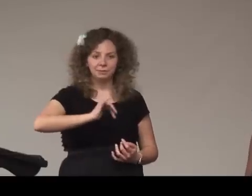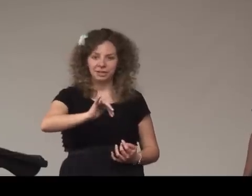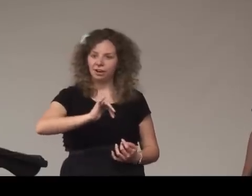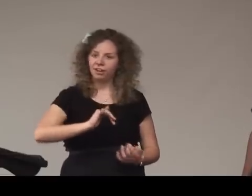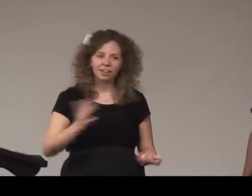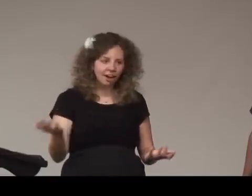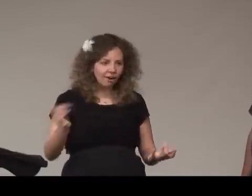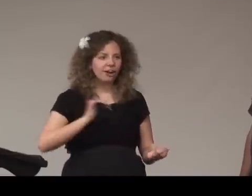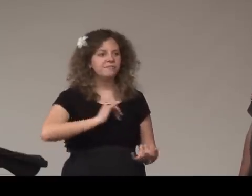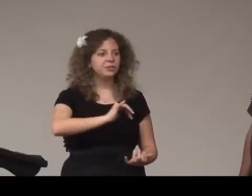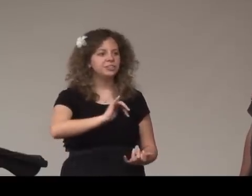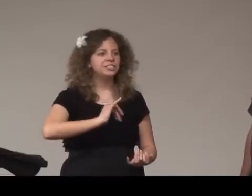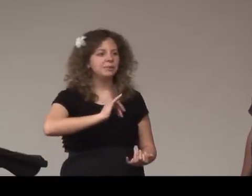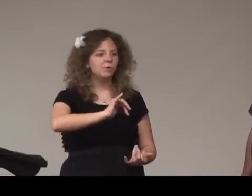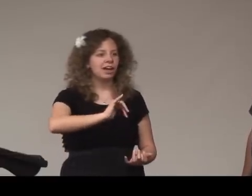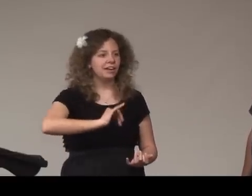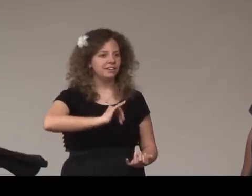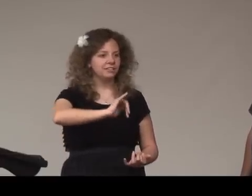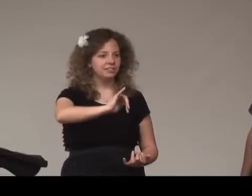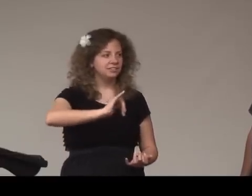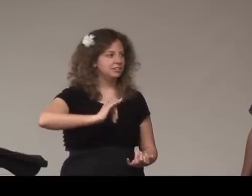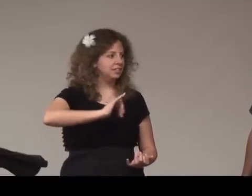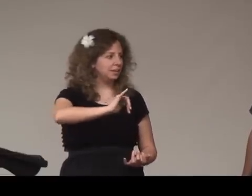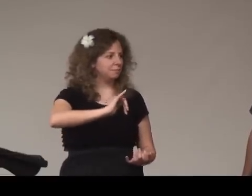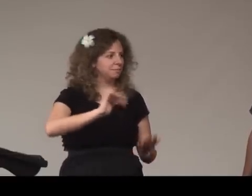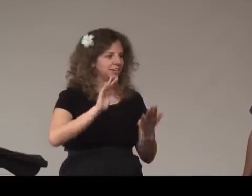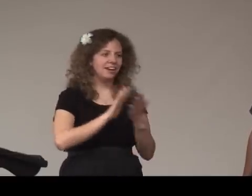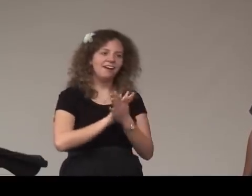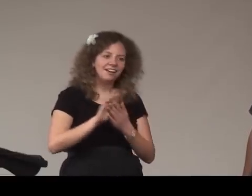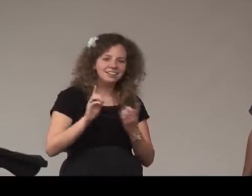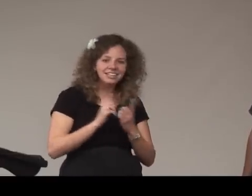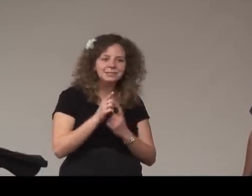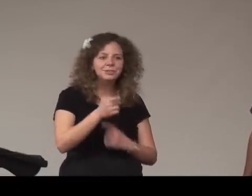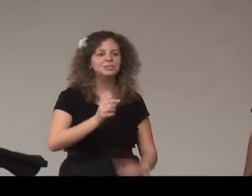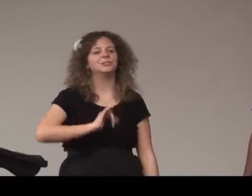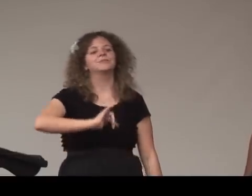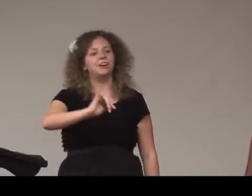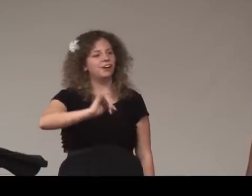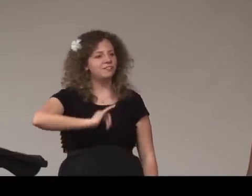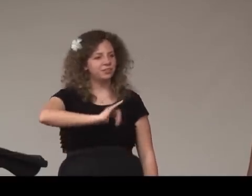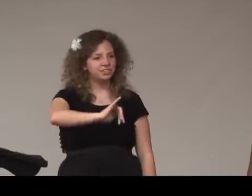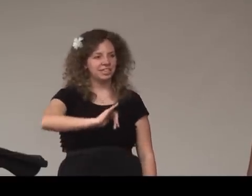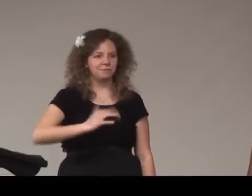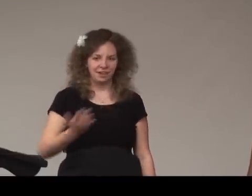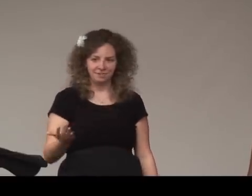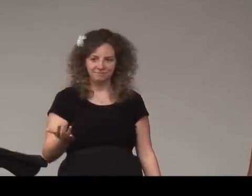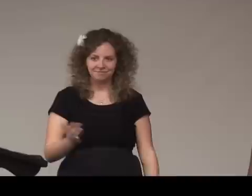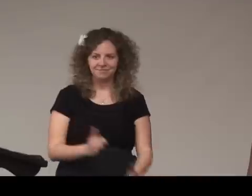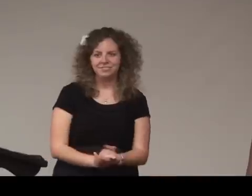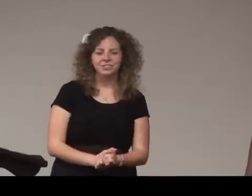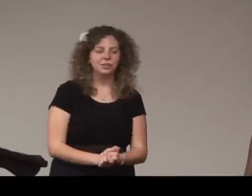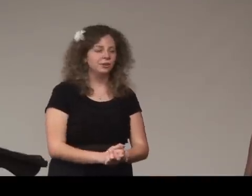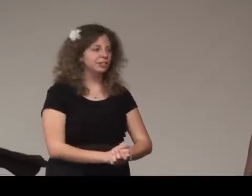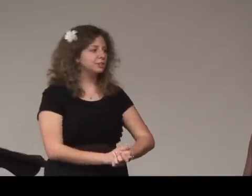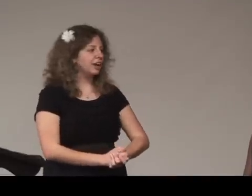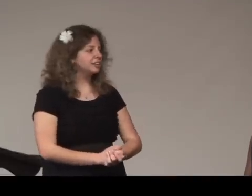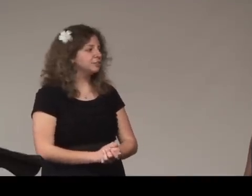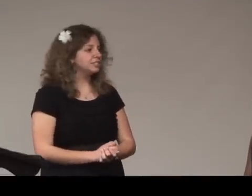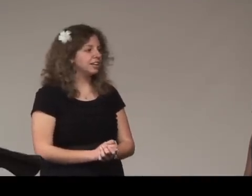as me or like oh I feel the same way you're doing the same okay ah nice to meet you oh I feel the same okay so let's go ahead and do it